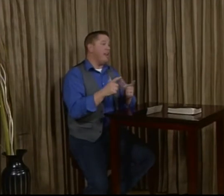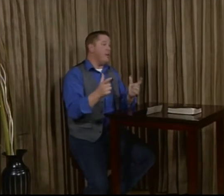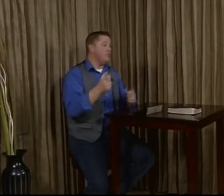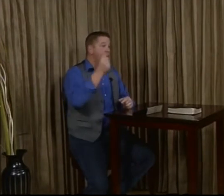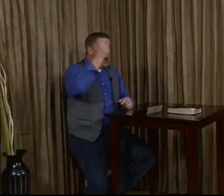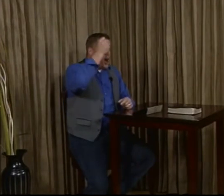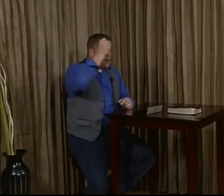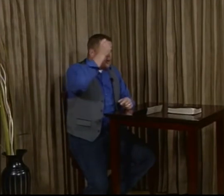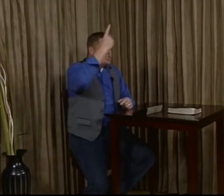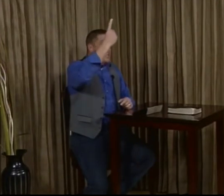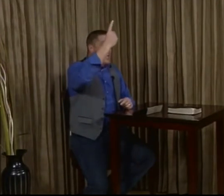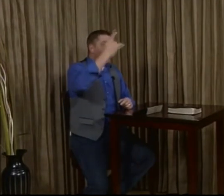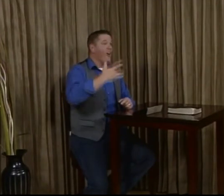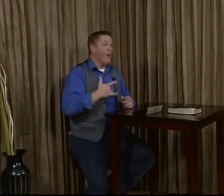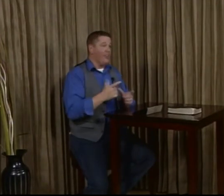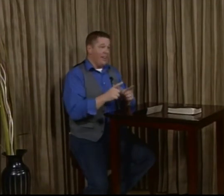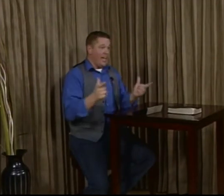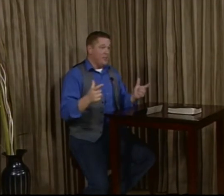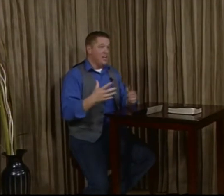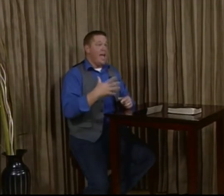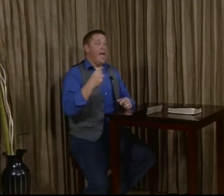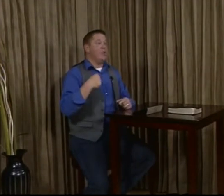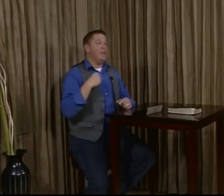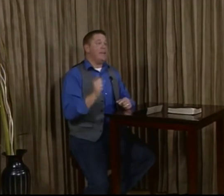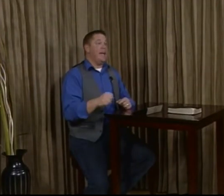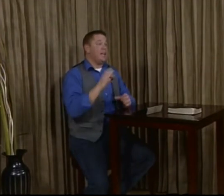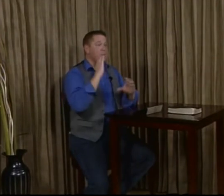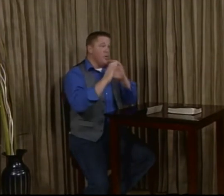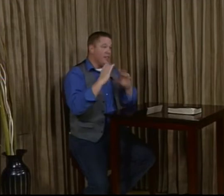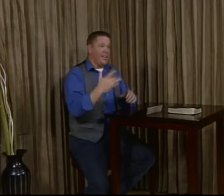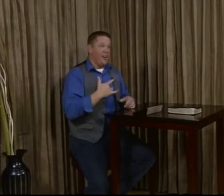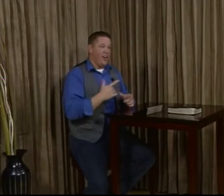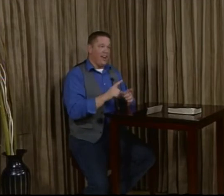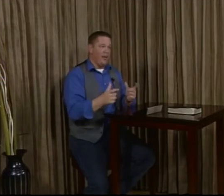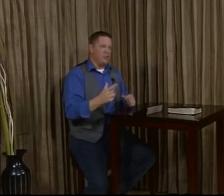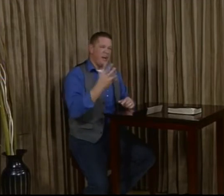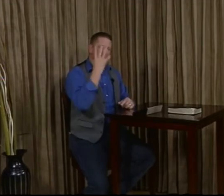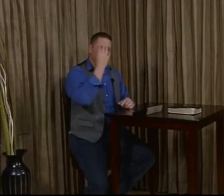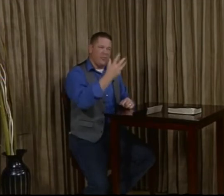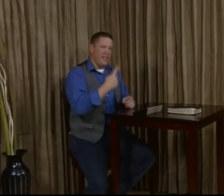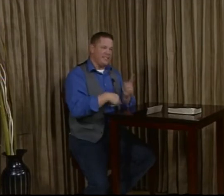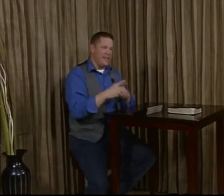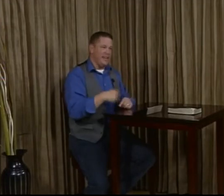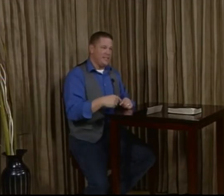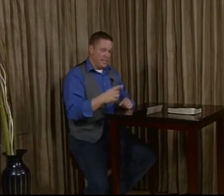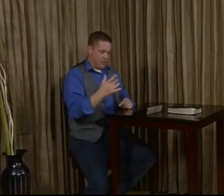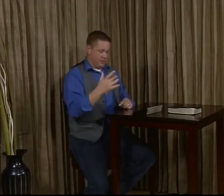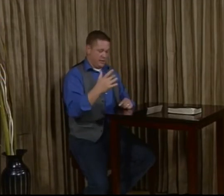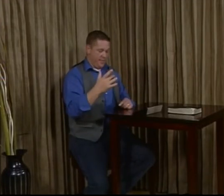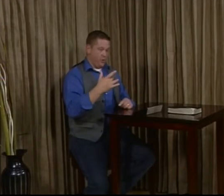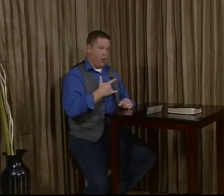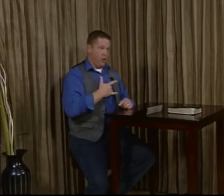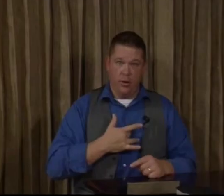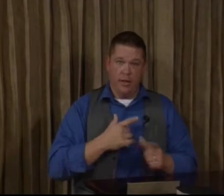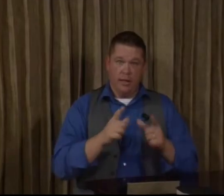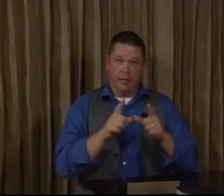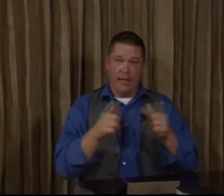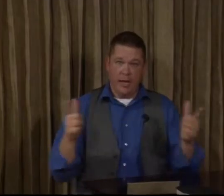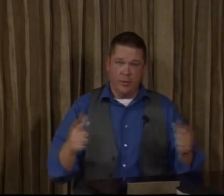language, understand heart language, and we can communicate heart language. How beautiful that sign is. Again, there's the sign for heart language.